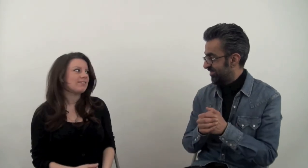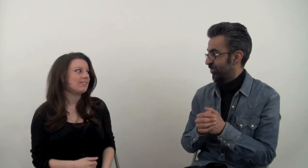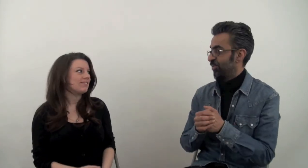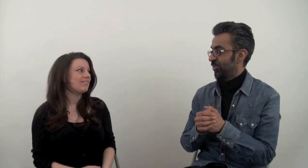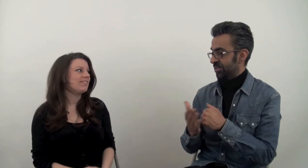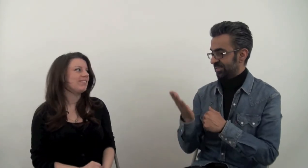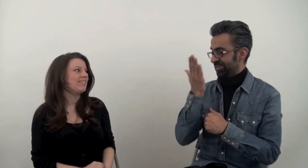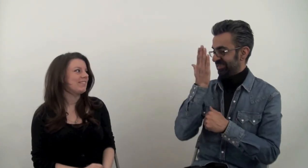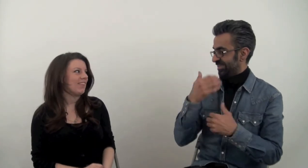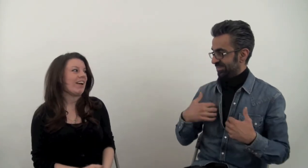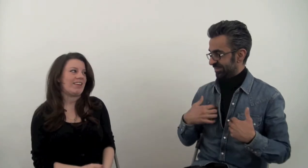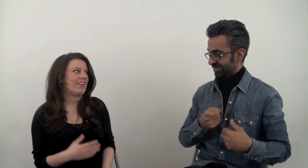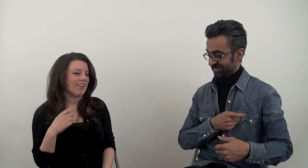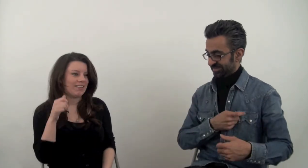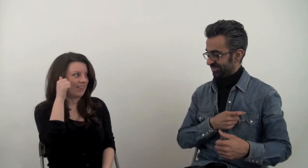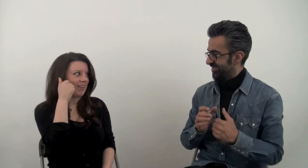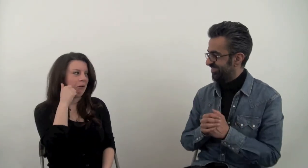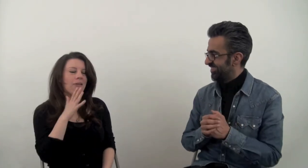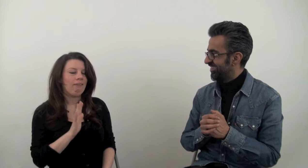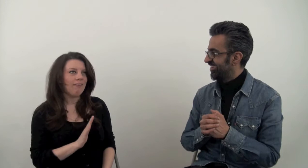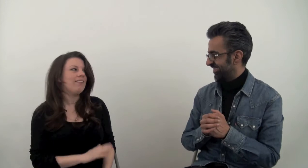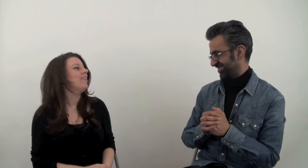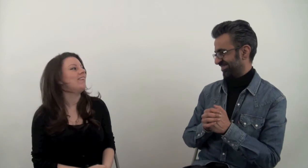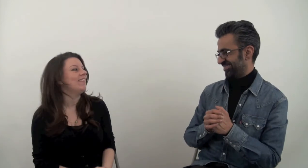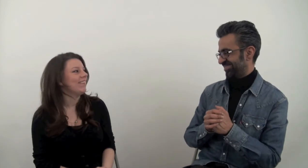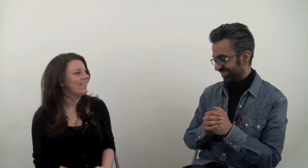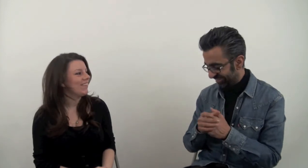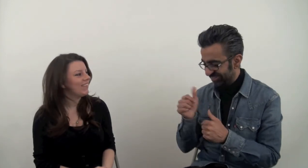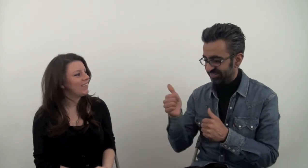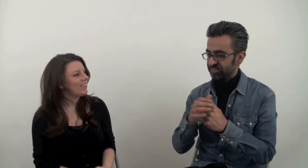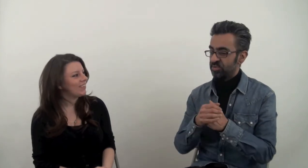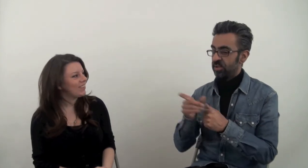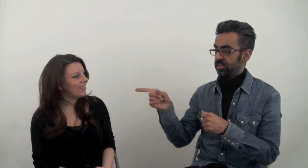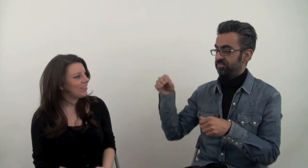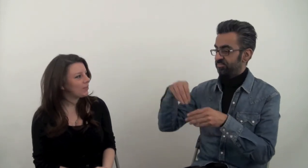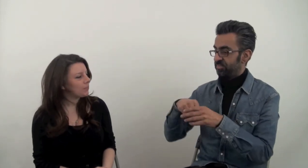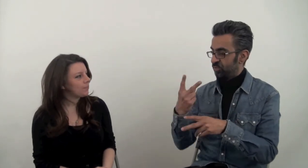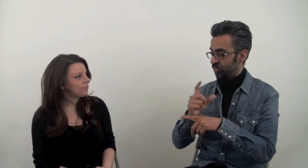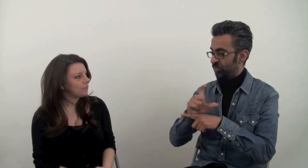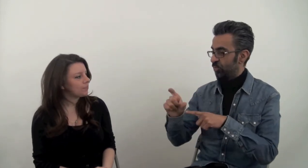And you're in your final year now. Wow. The end is closing in. Gosh. Okay.